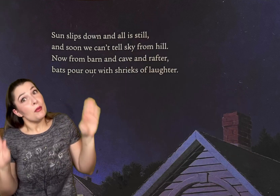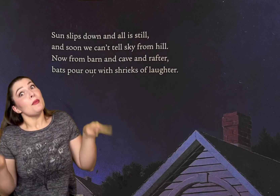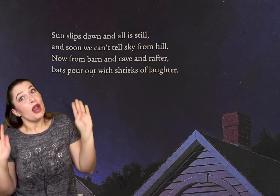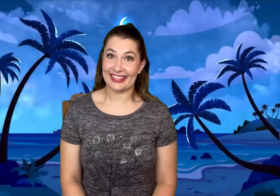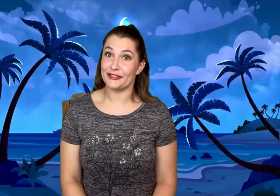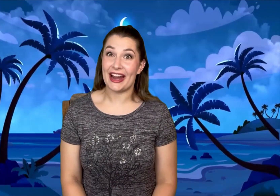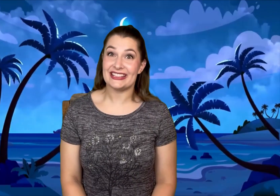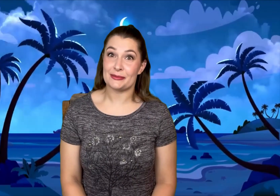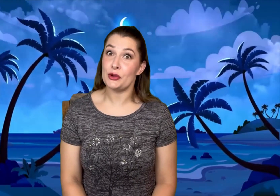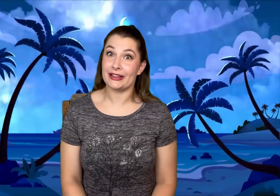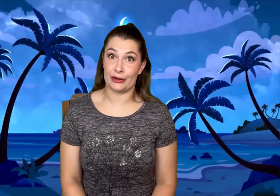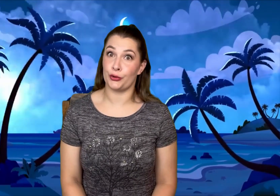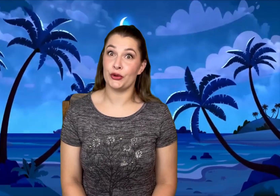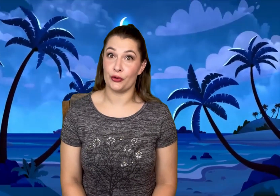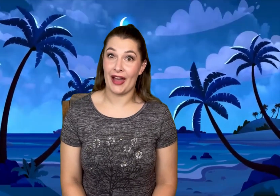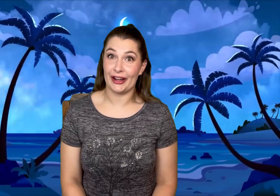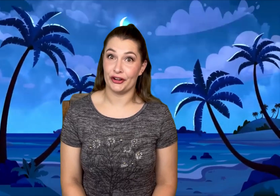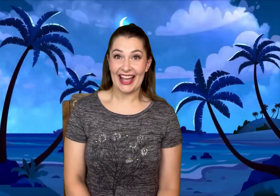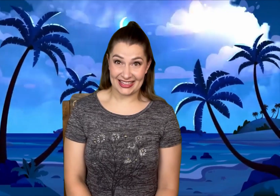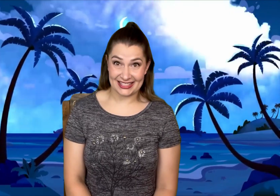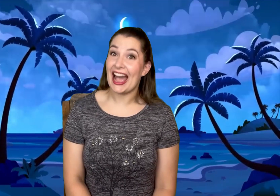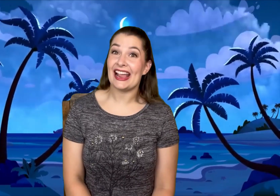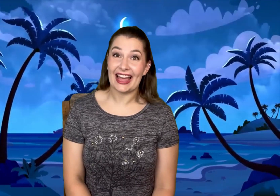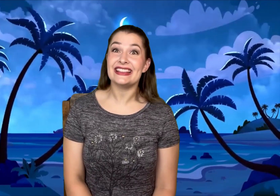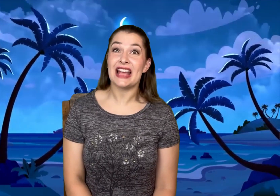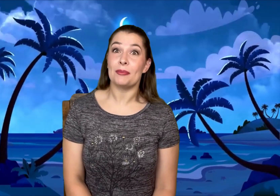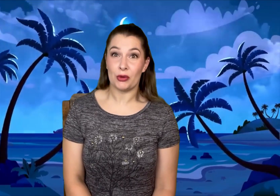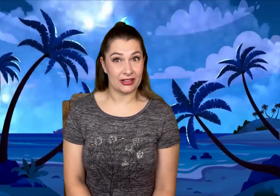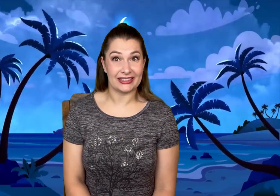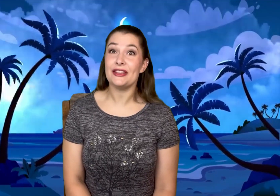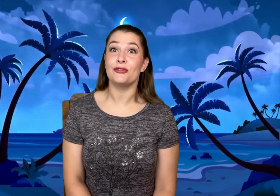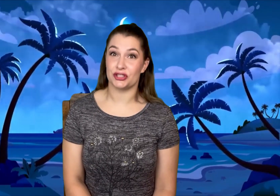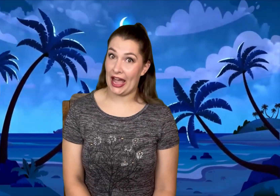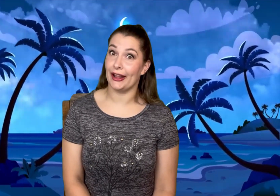The rising moon can grow no fatter as the sky lights up with lethal chatter.